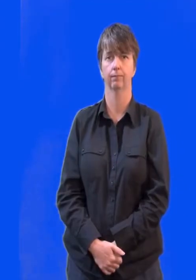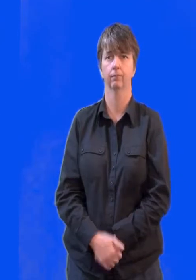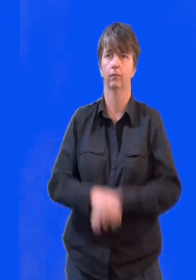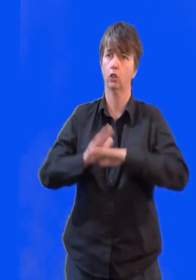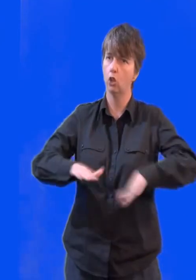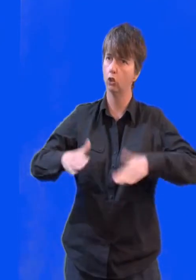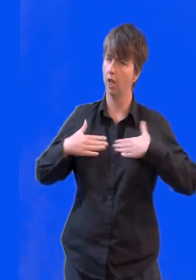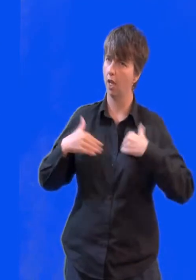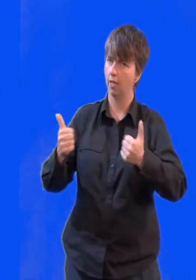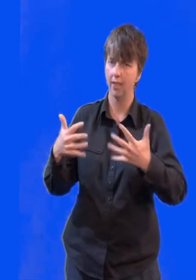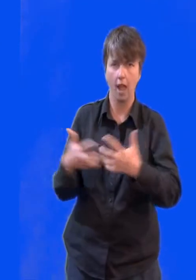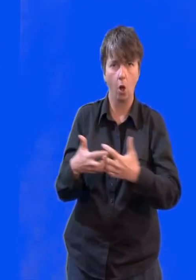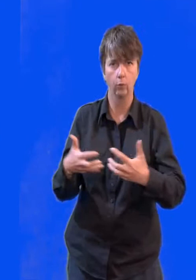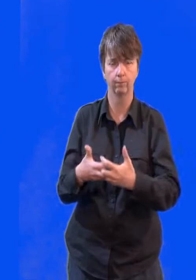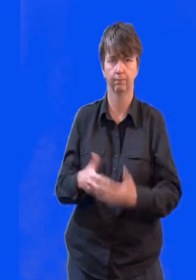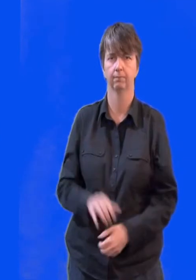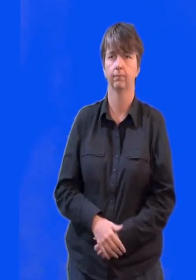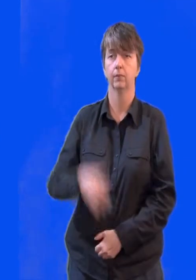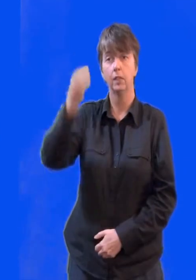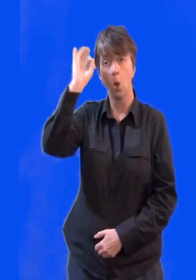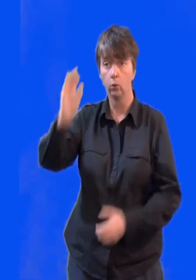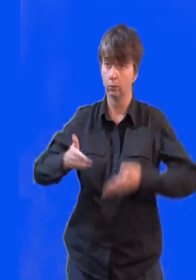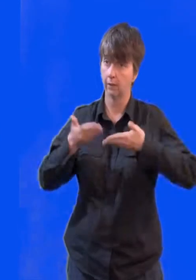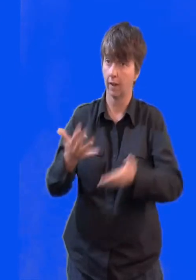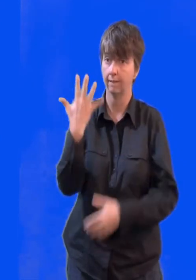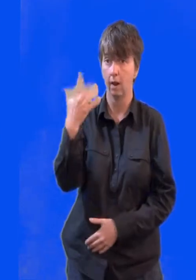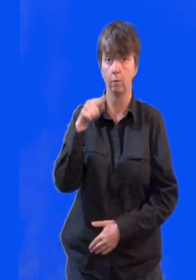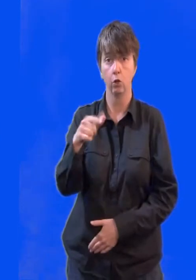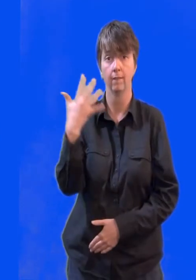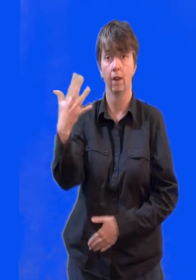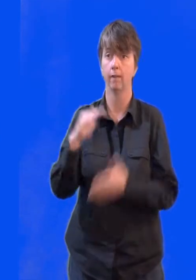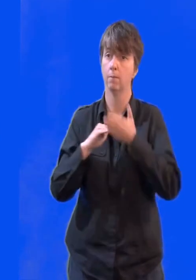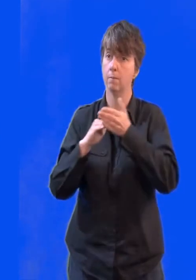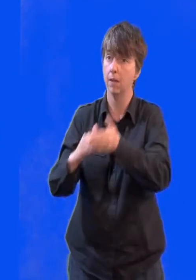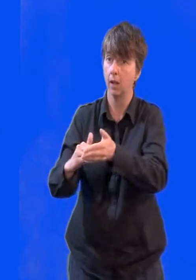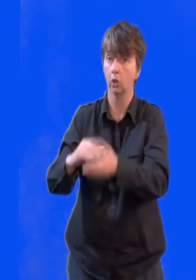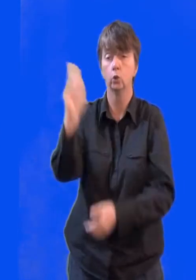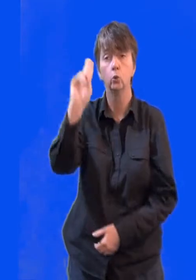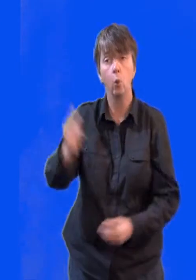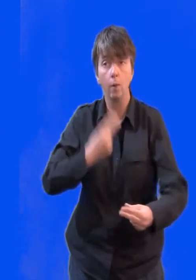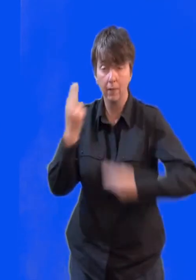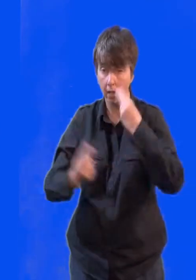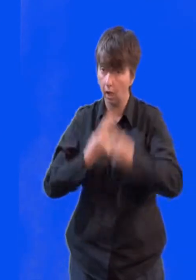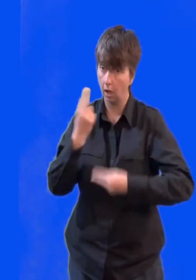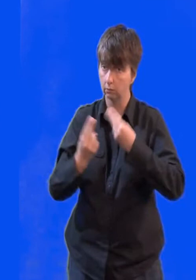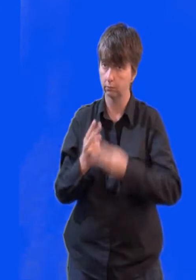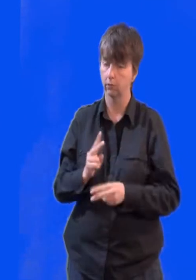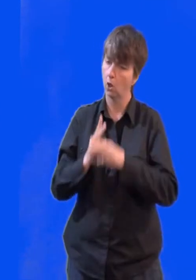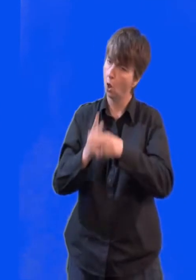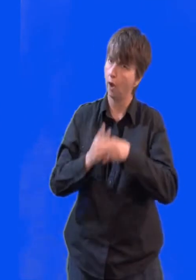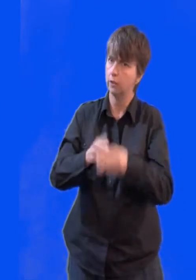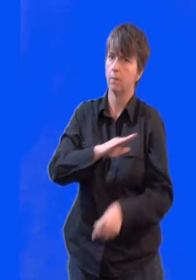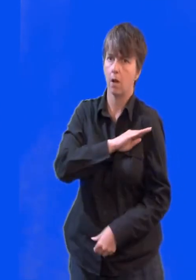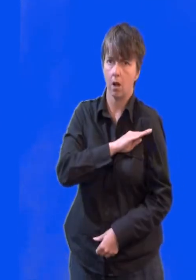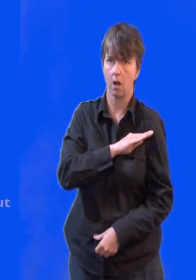Children to be healthy. Our council serves almost five and a half million healthy school dinners each year. Has parts for kids to play in.